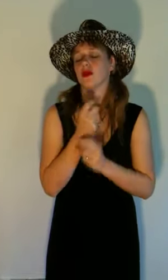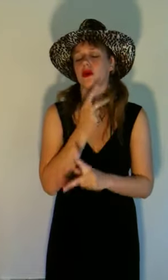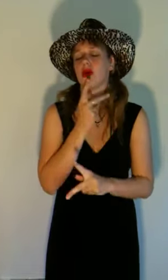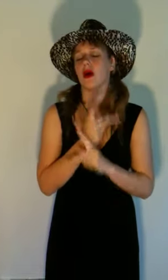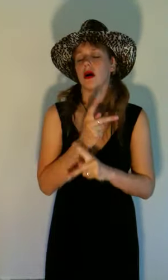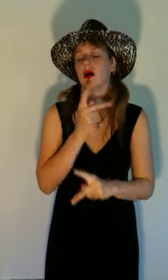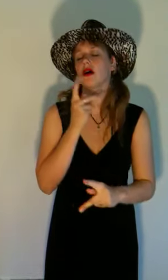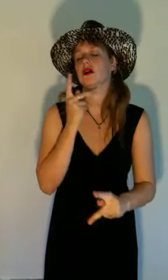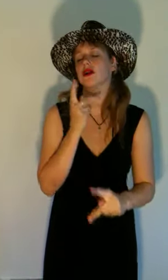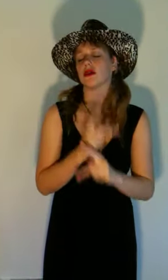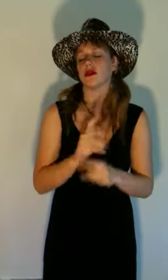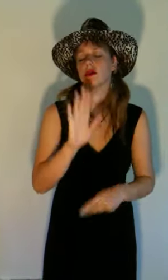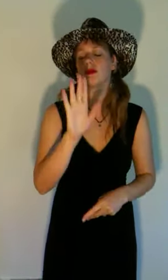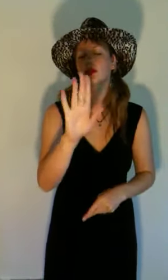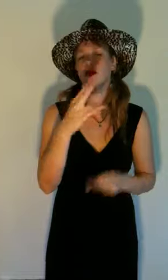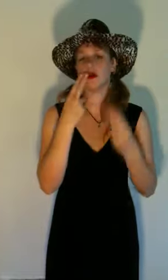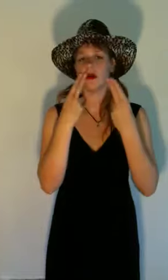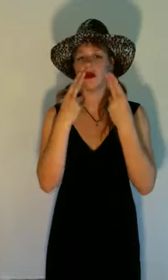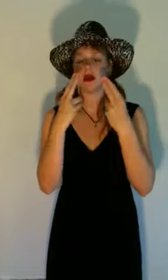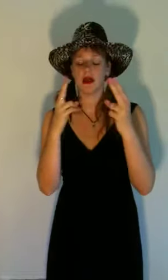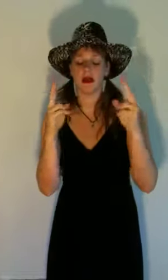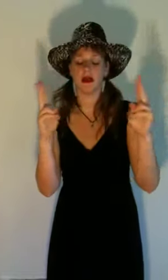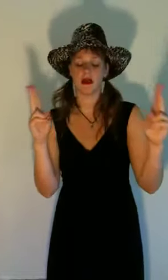on to your innocence